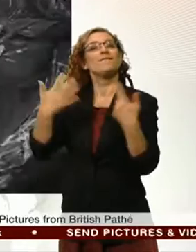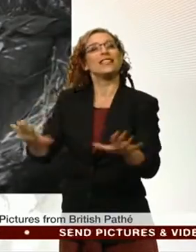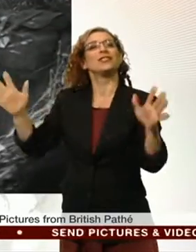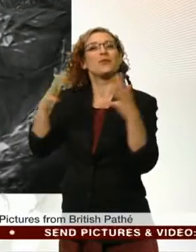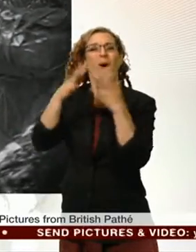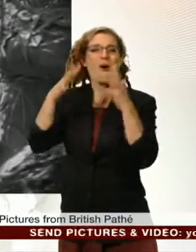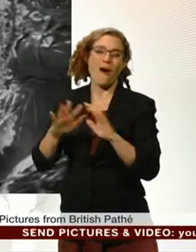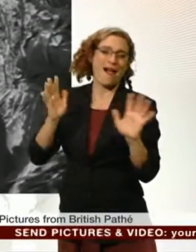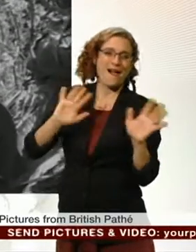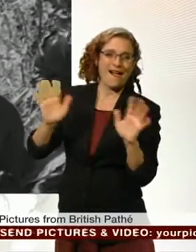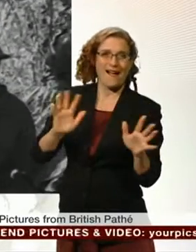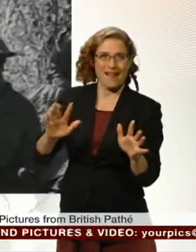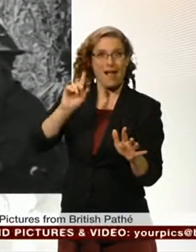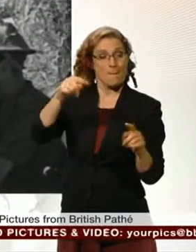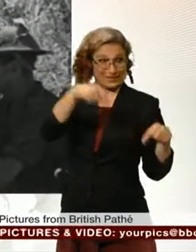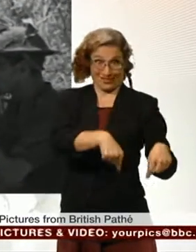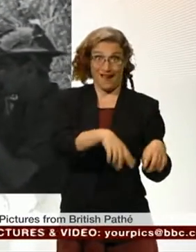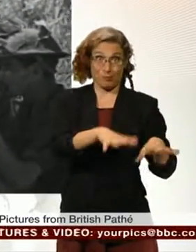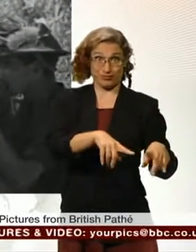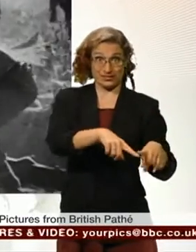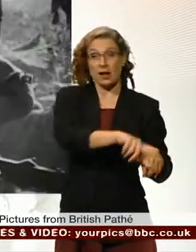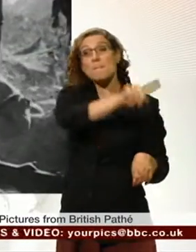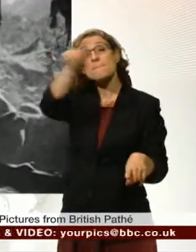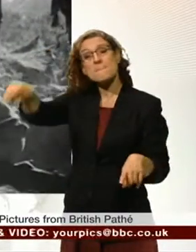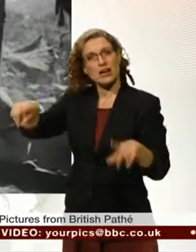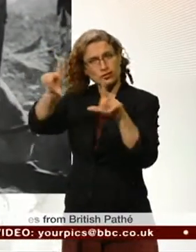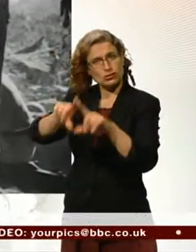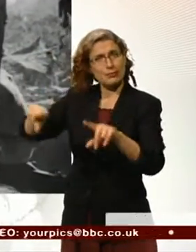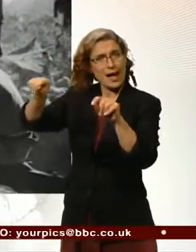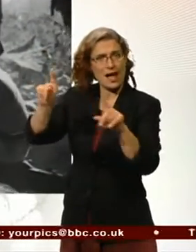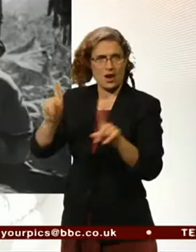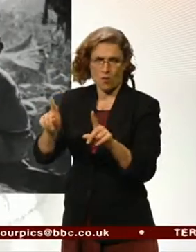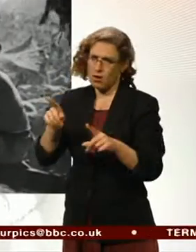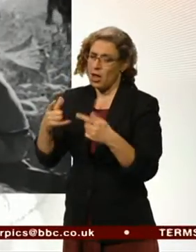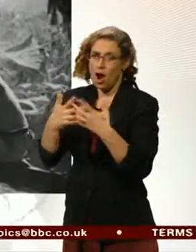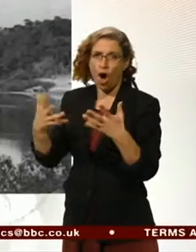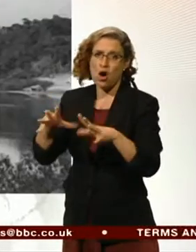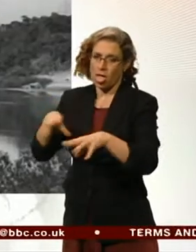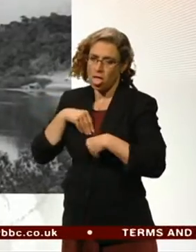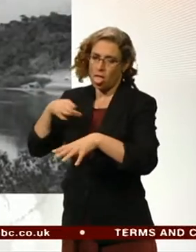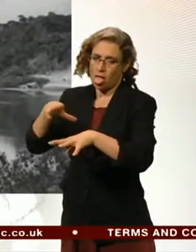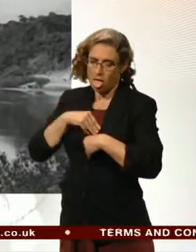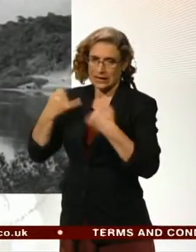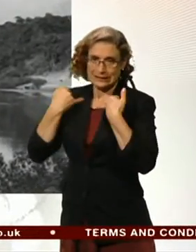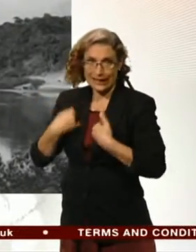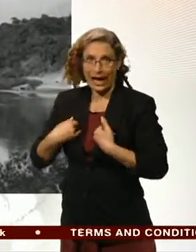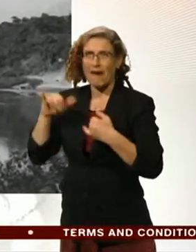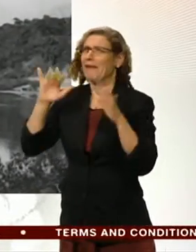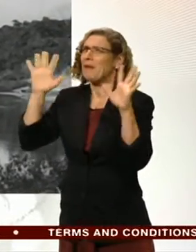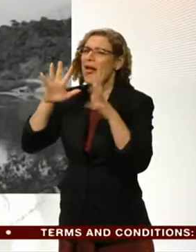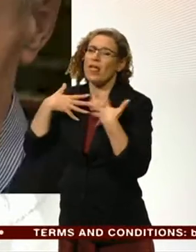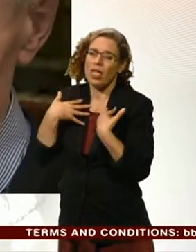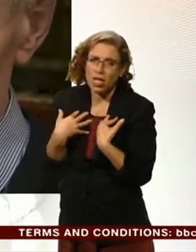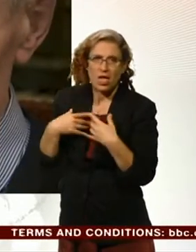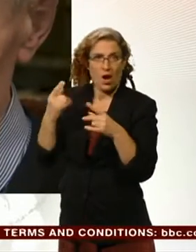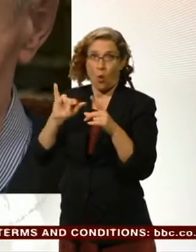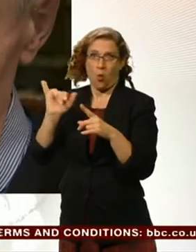Thousands of miles away, their loved ones had been fighting not only the Japanese, but disease and a hostile jungle climate. Captured